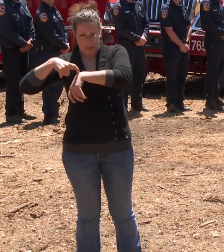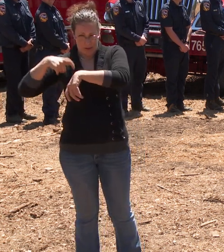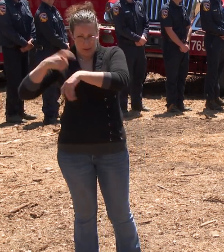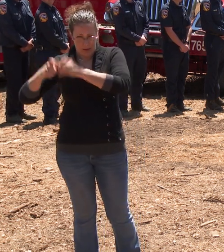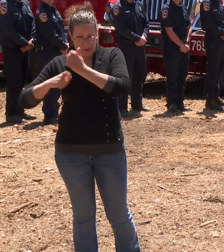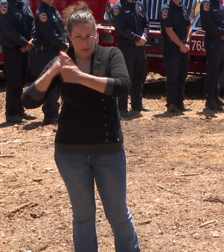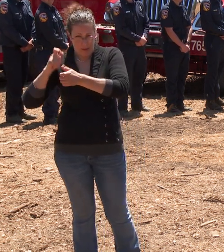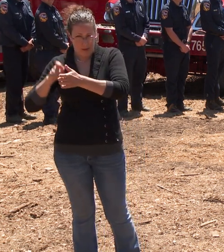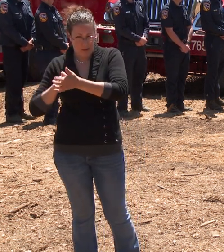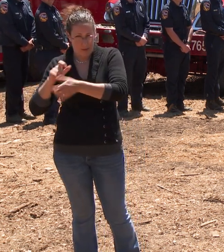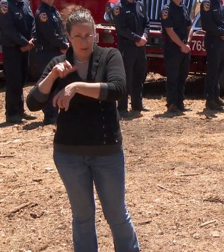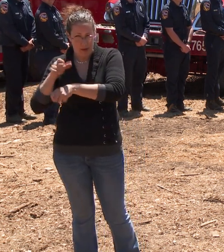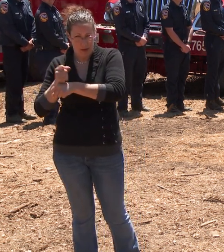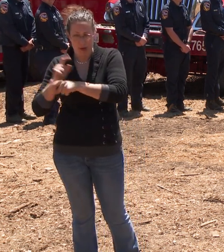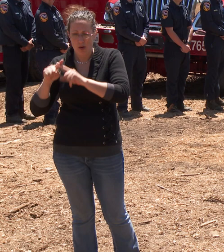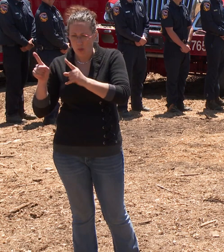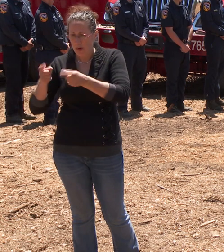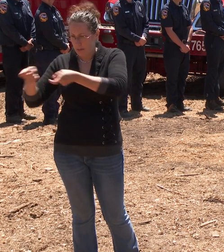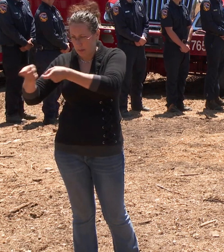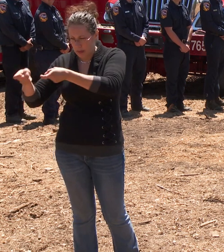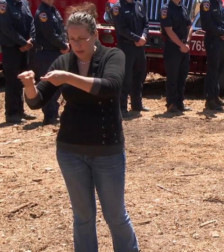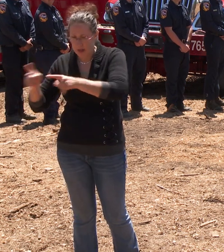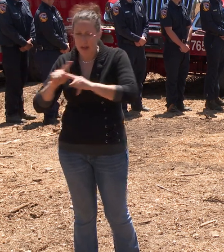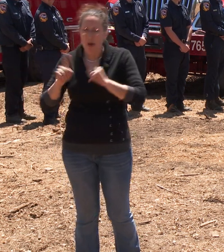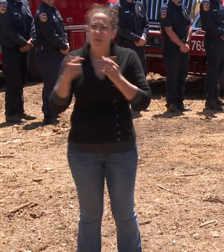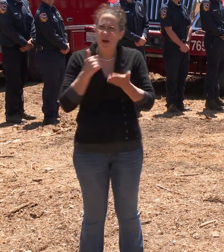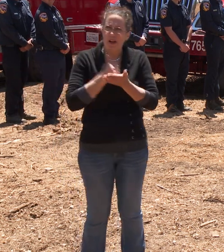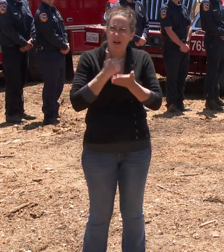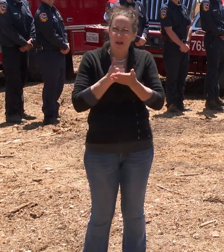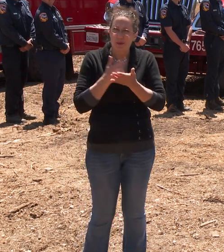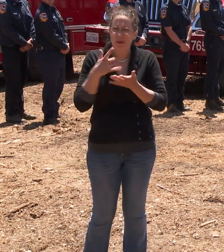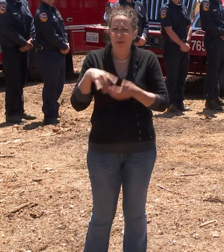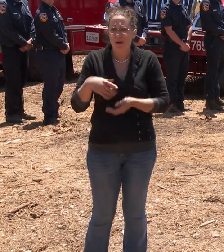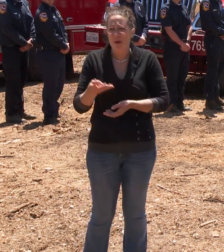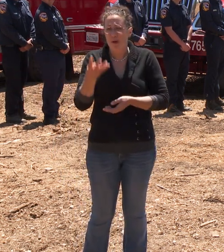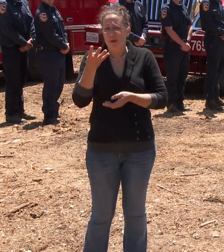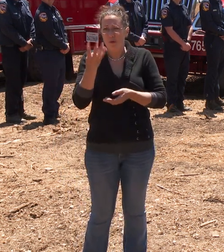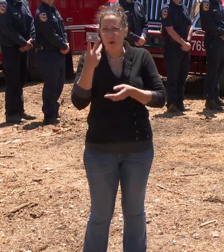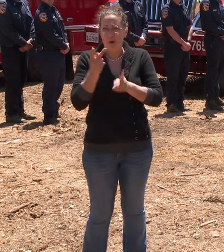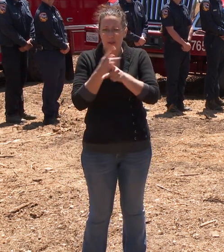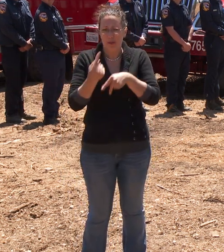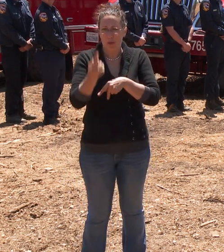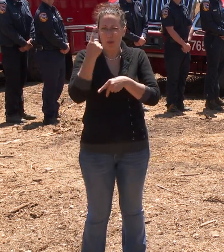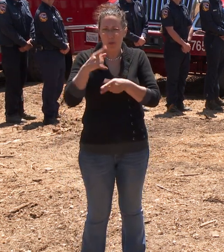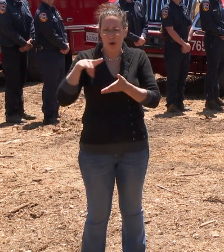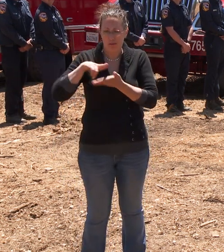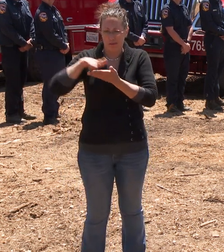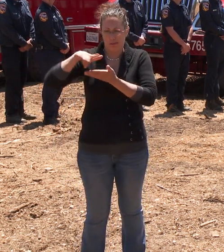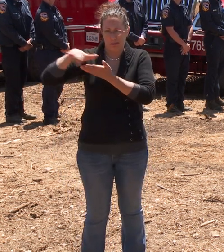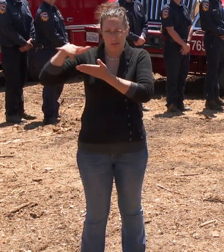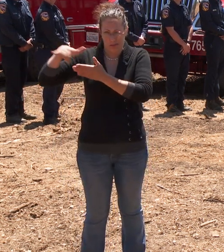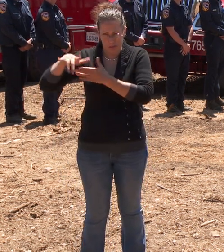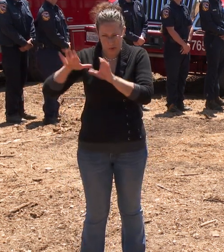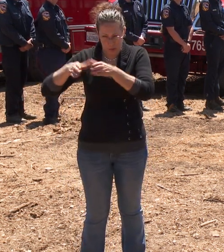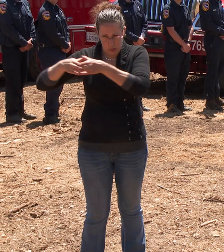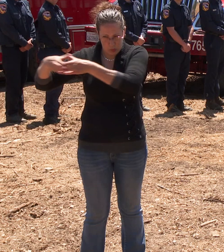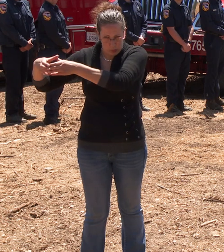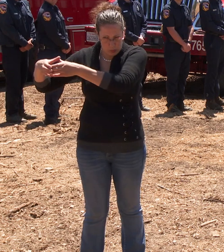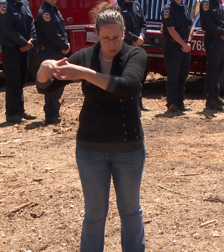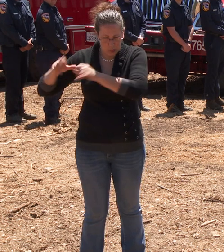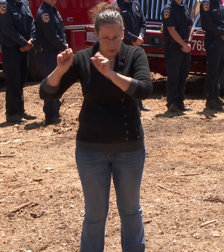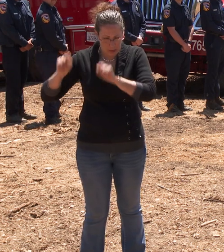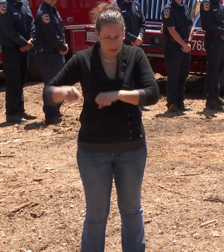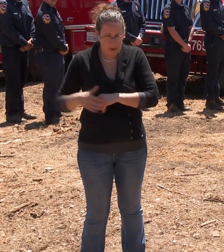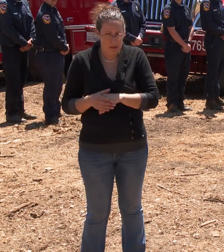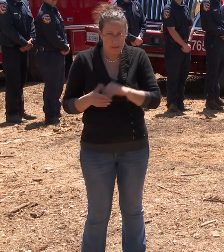fuels mitigation but augments Cal Fire with 14 type one hand crews. In the time of response the California National Guard